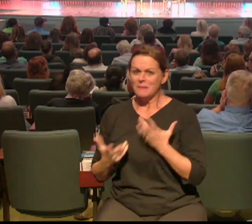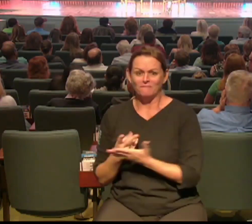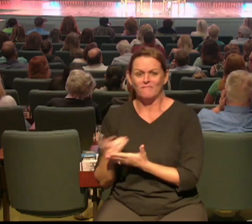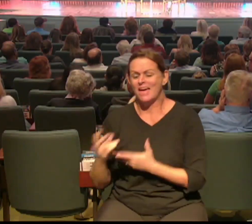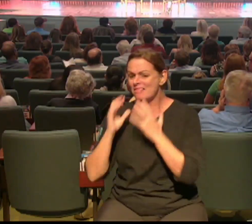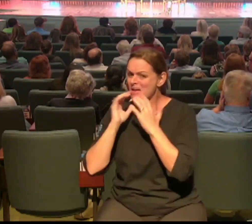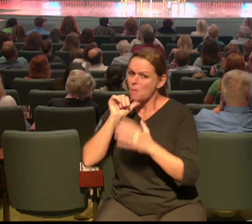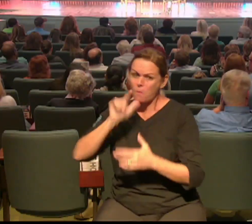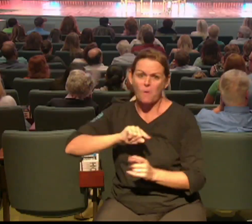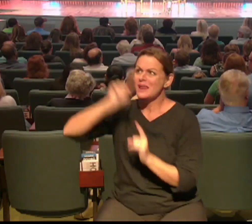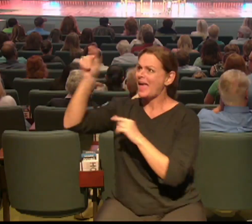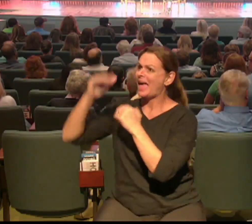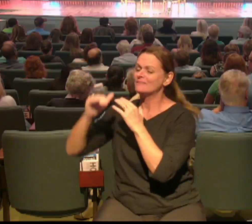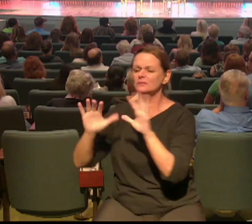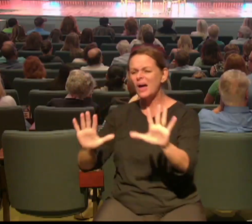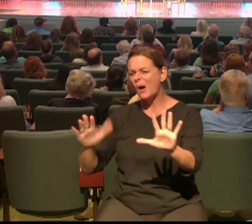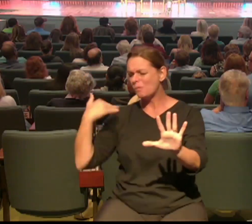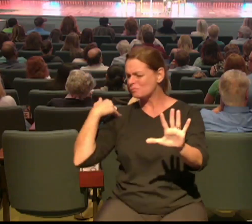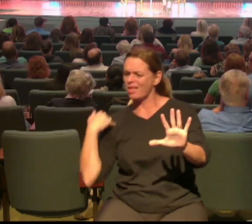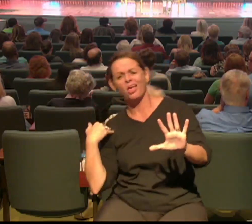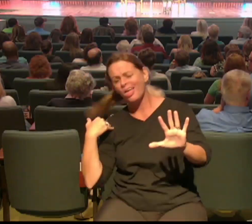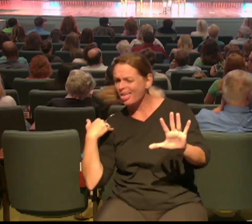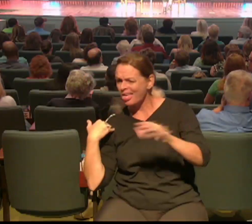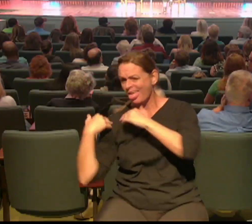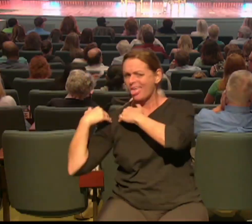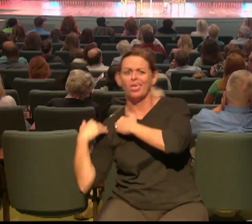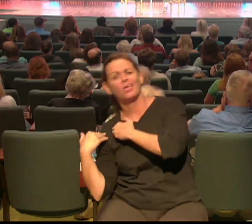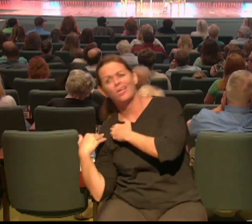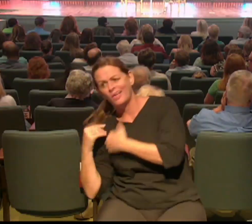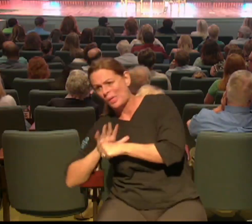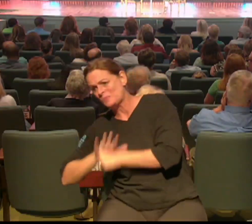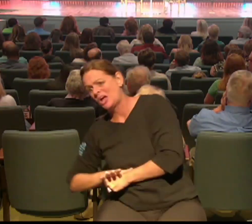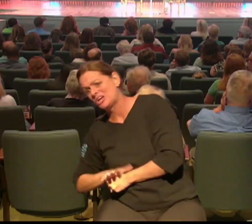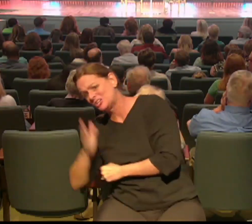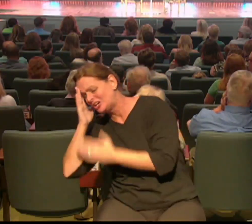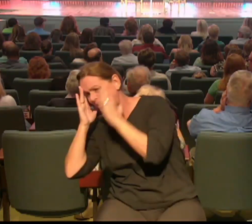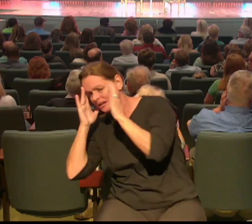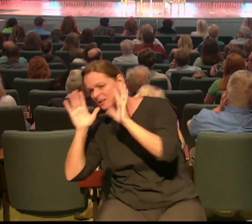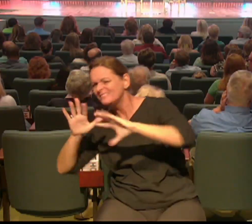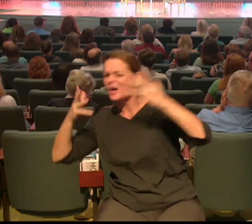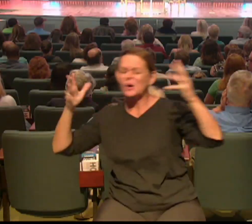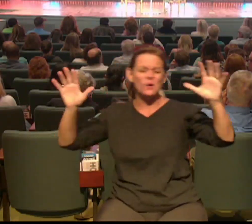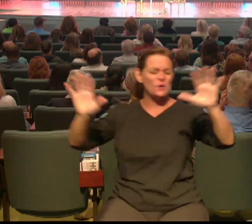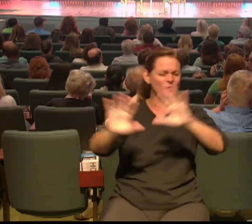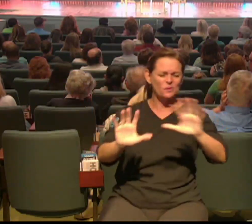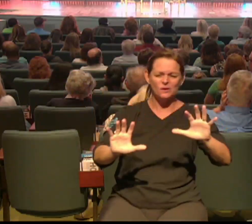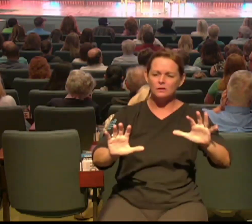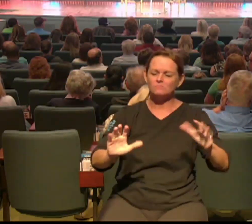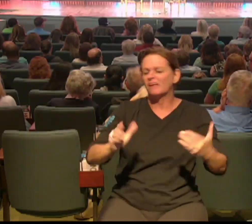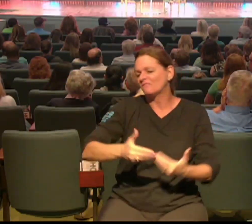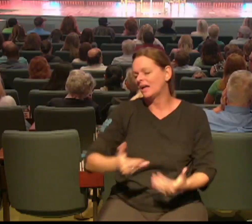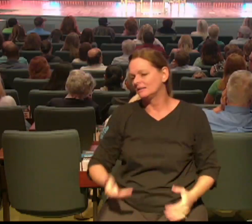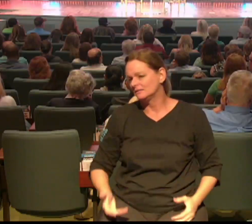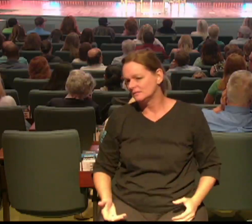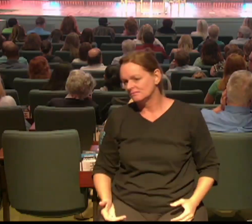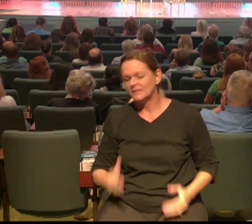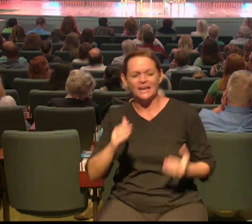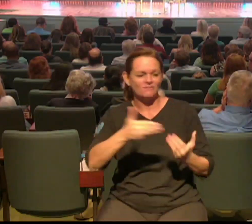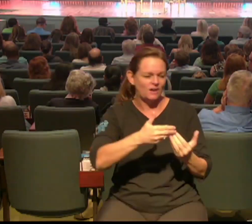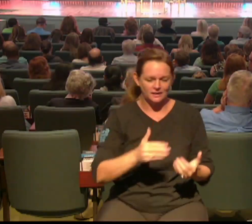can't know all the answers but you can invite people to just come and see right come and see